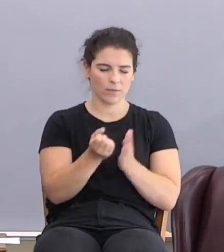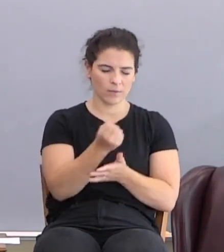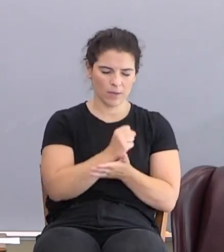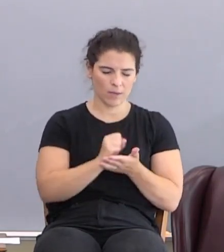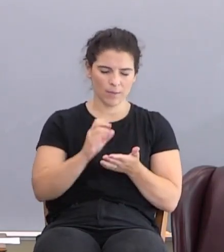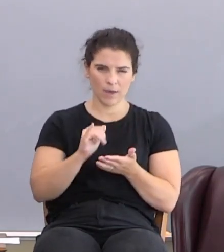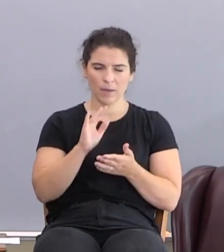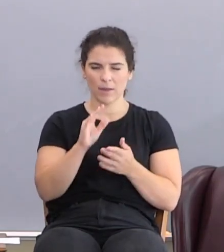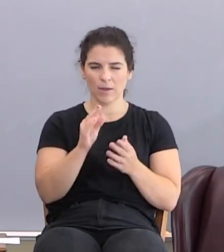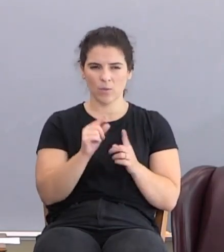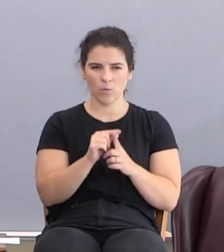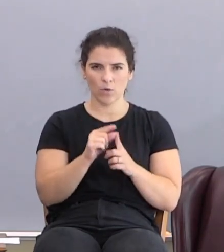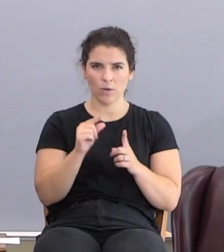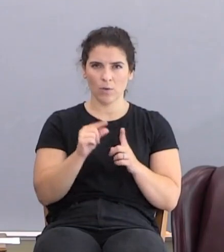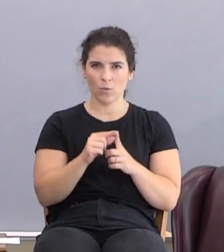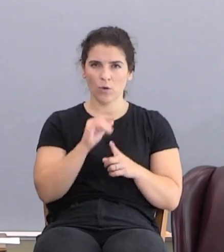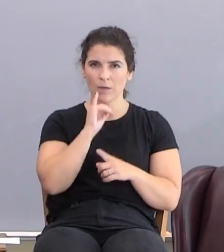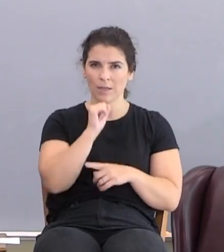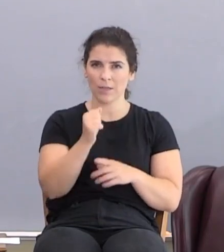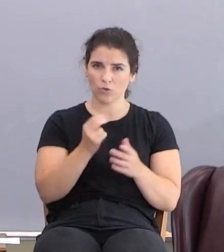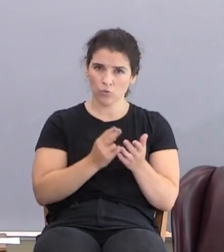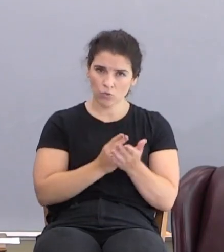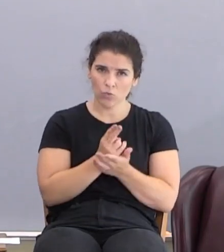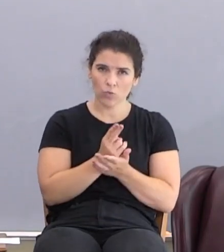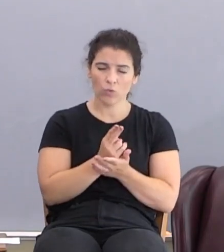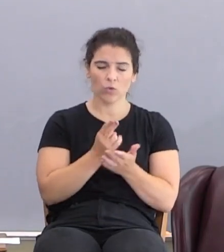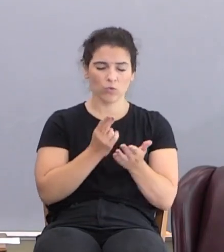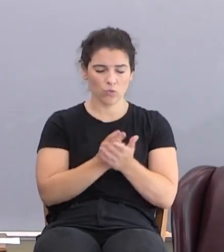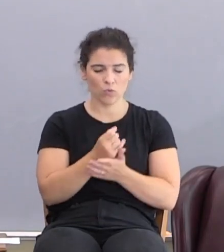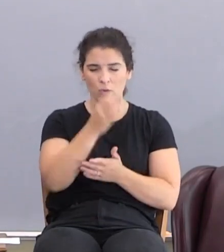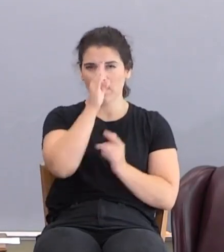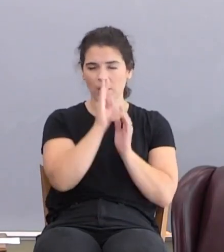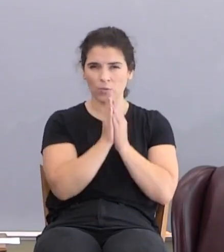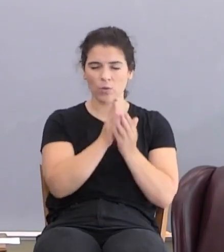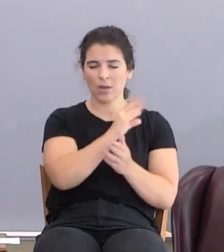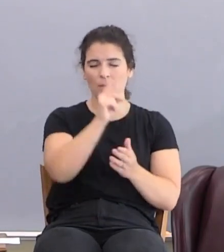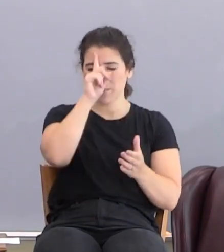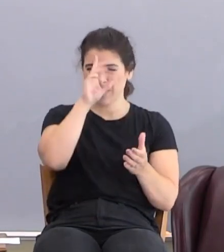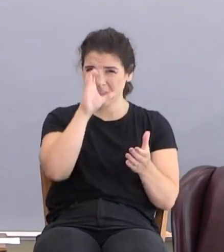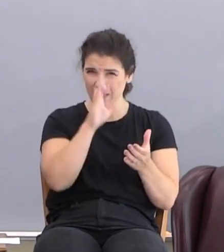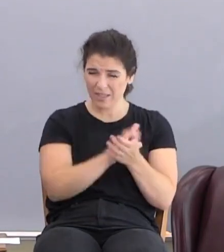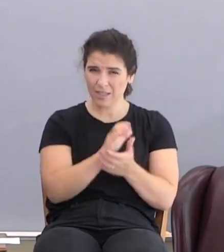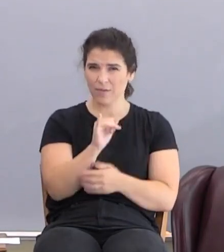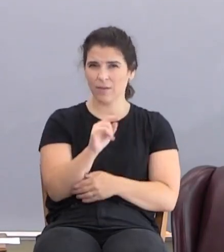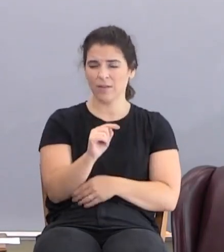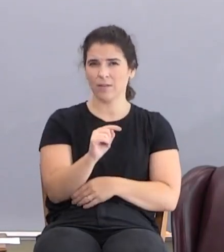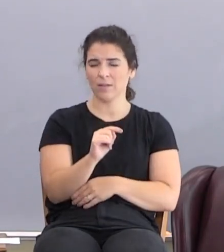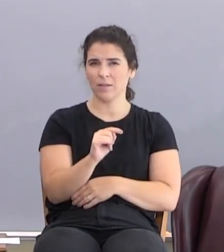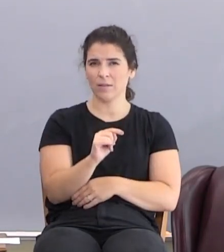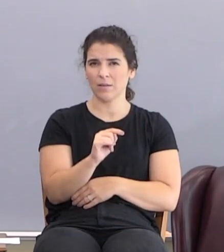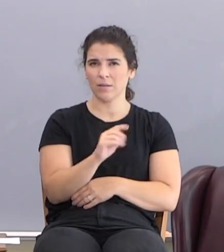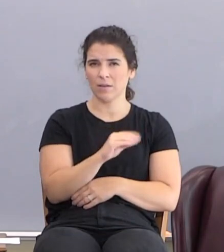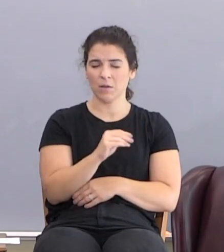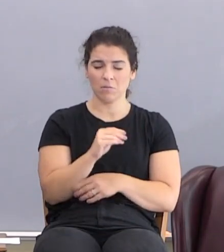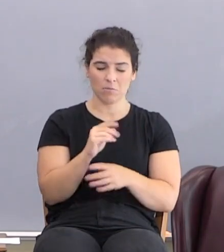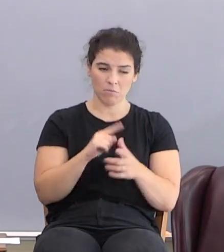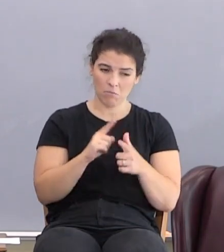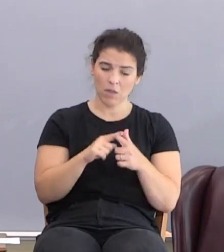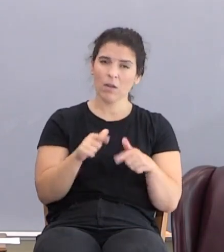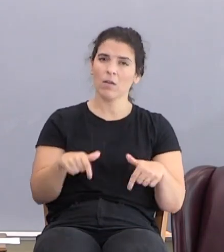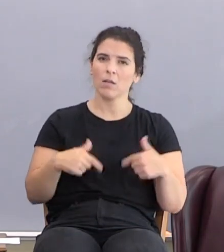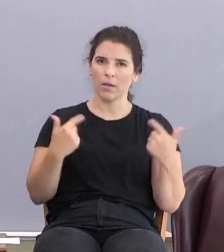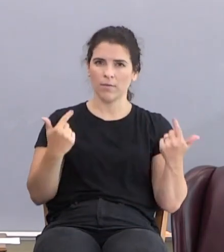thy word. Thy word is truth. You take the truth of God's word and you believe it and it becomes life